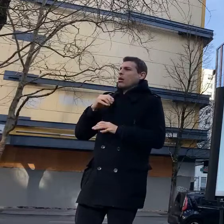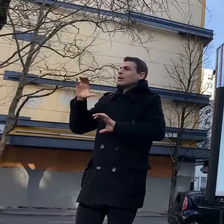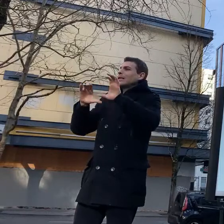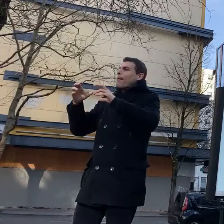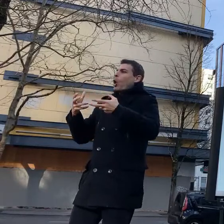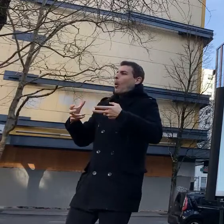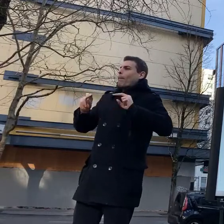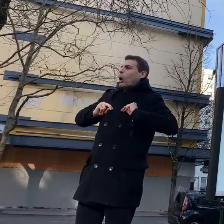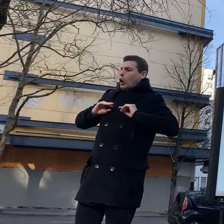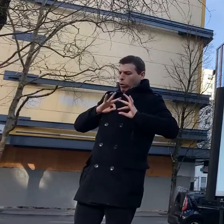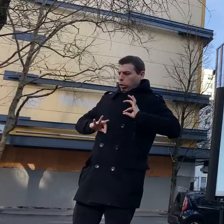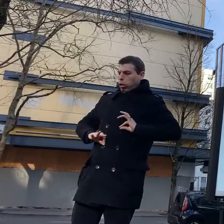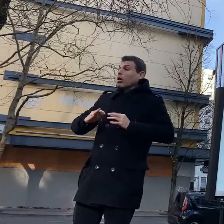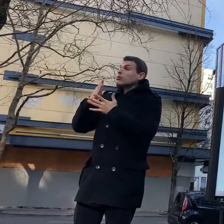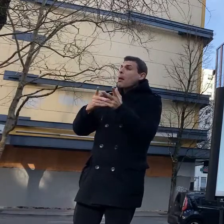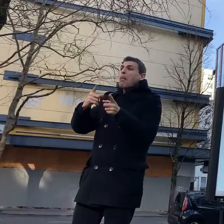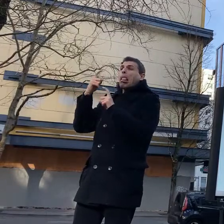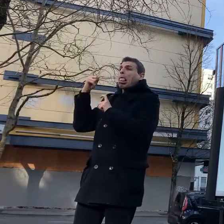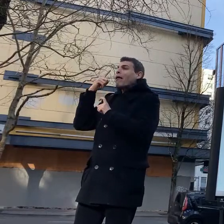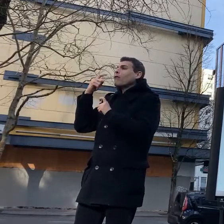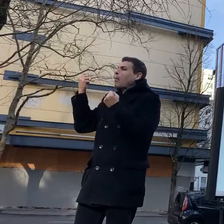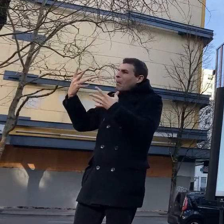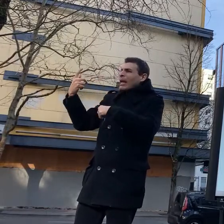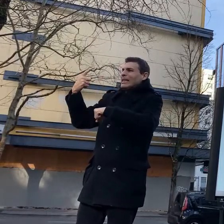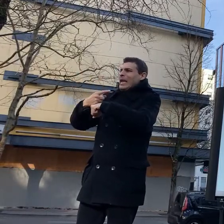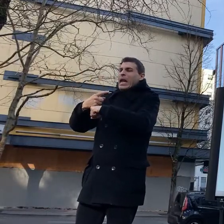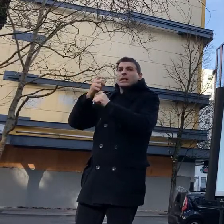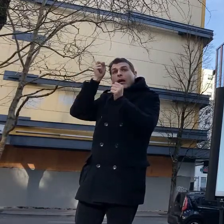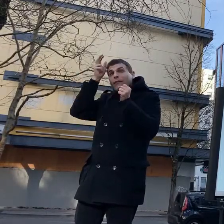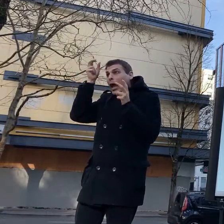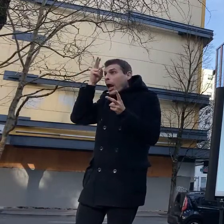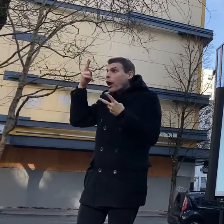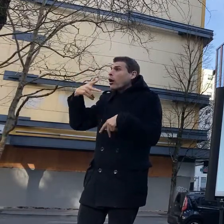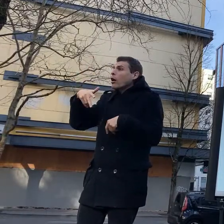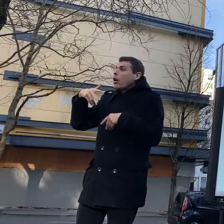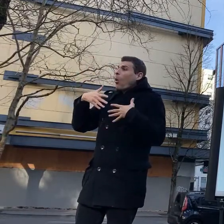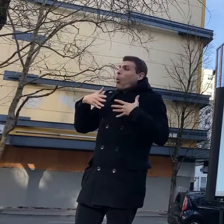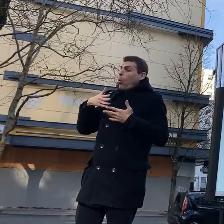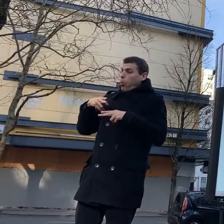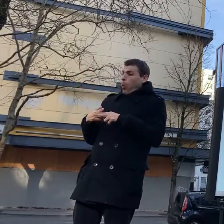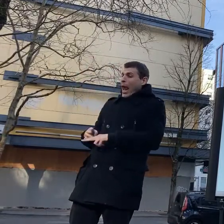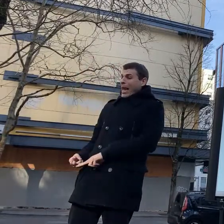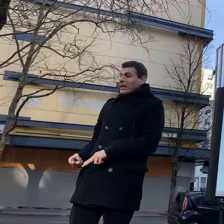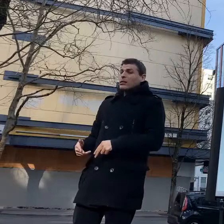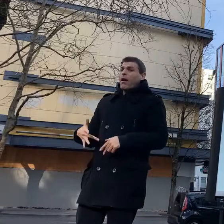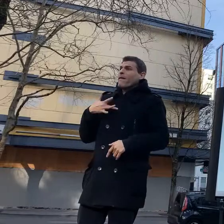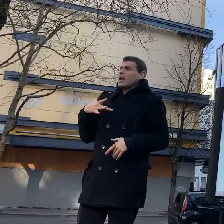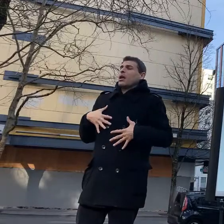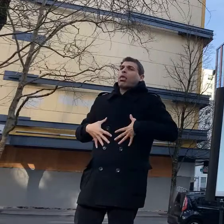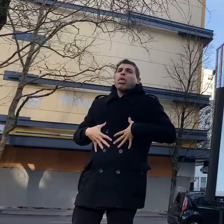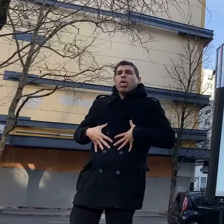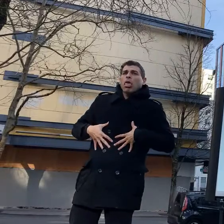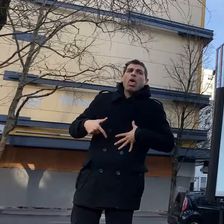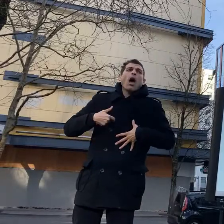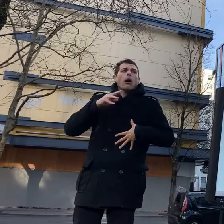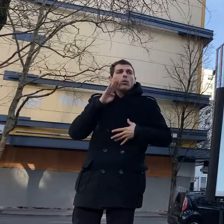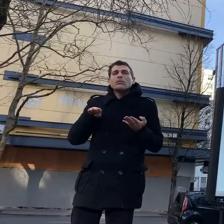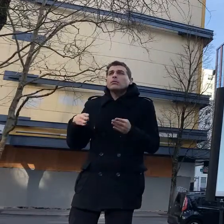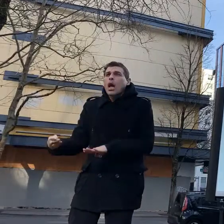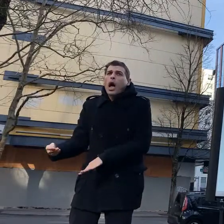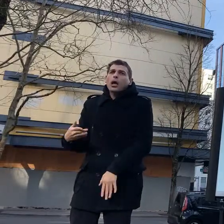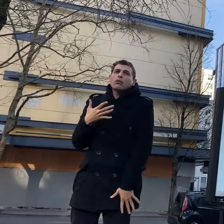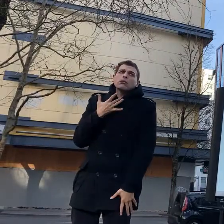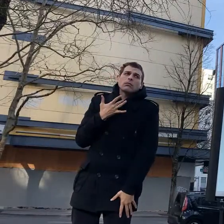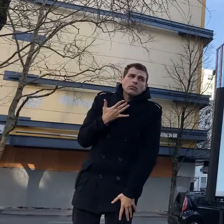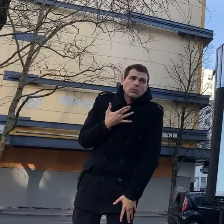on twitter and we have to thank everybody who lives their lives publicly for being able to document this so that i could do the work that i'm